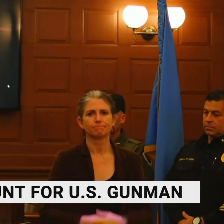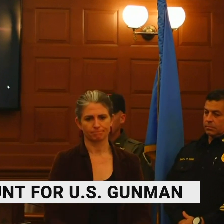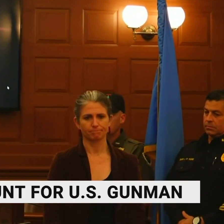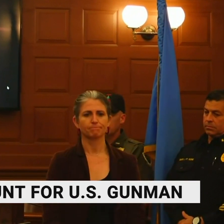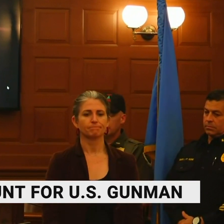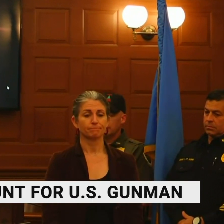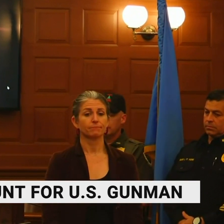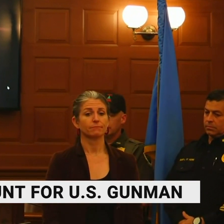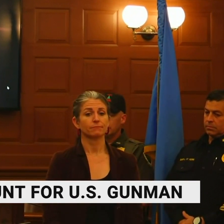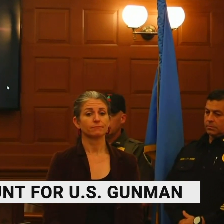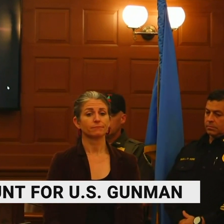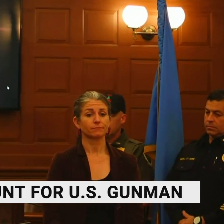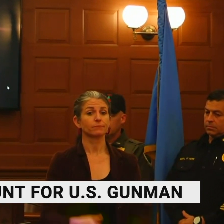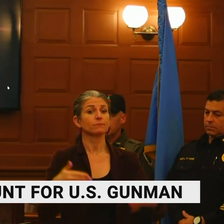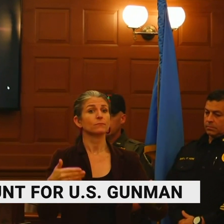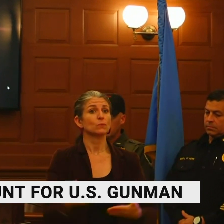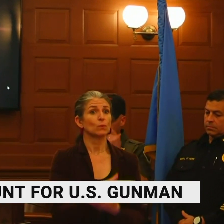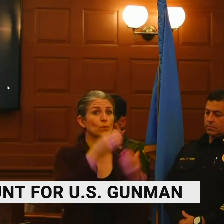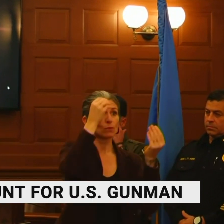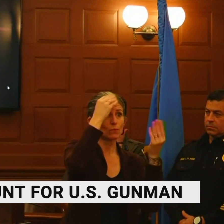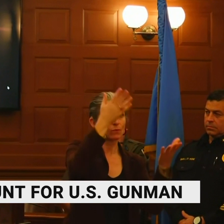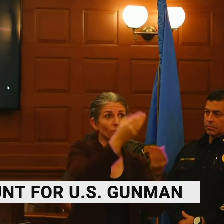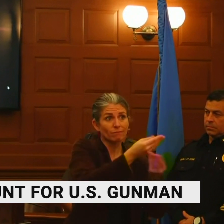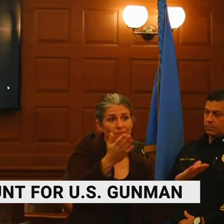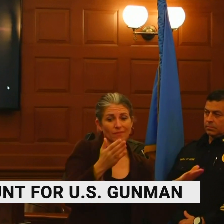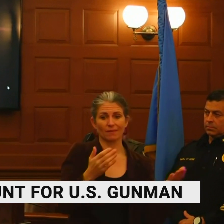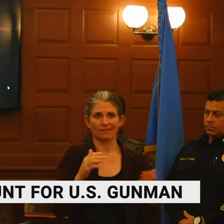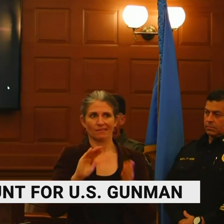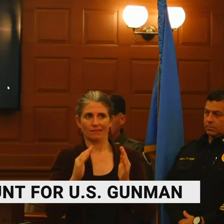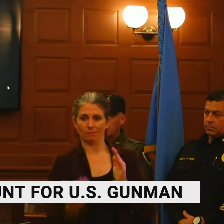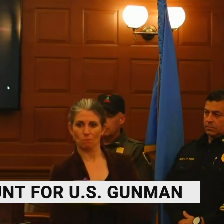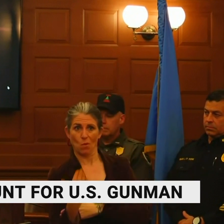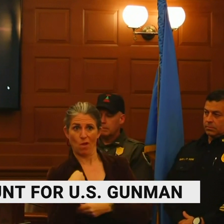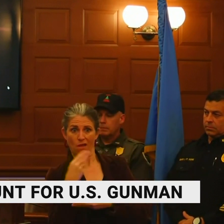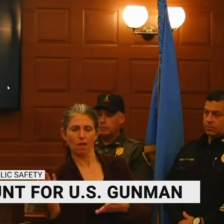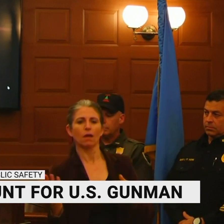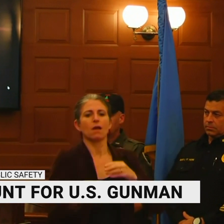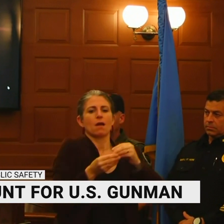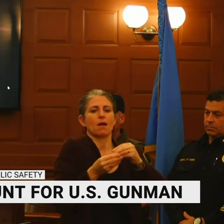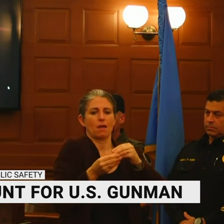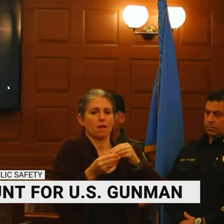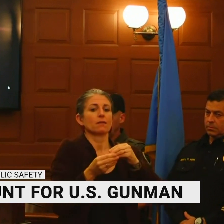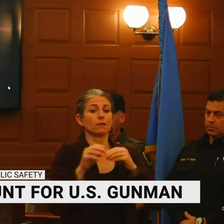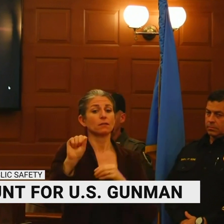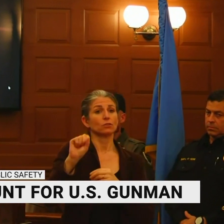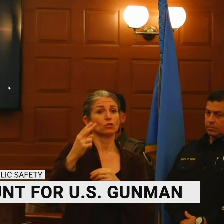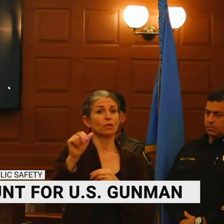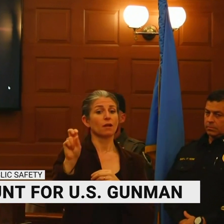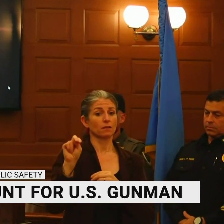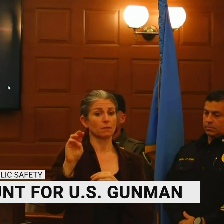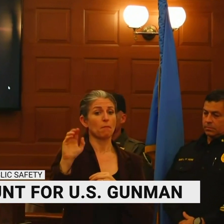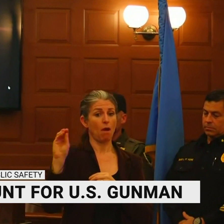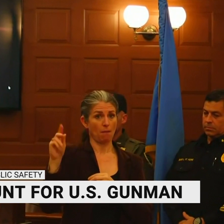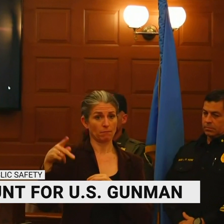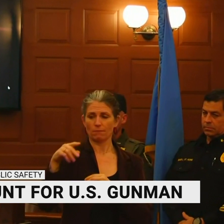this morning's briefing. I know that Shannon has sent along the aerial maps that we showed or tried to show